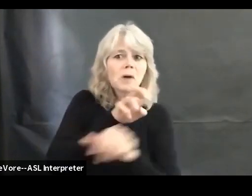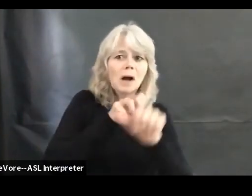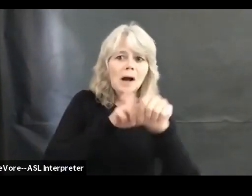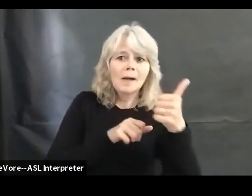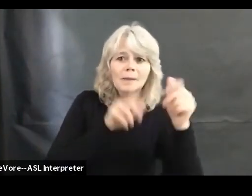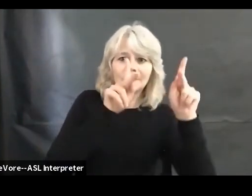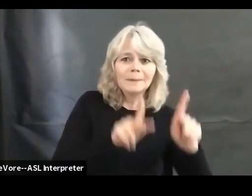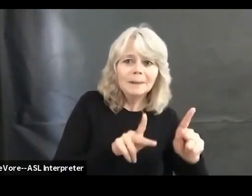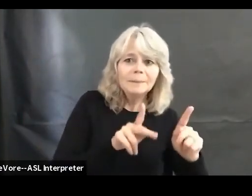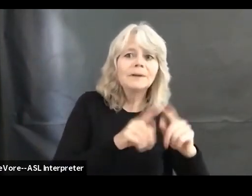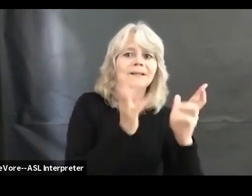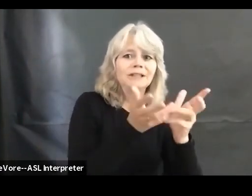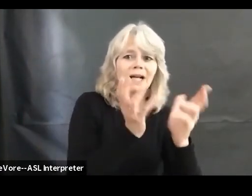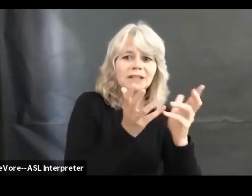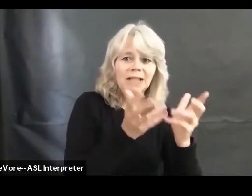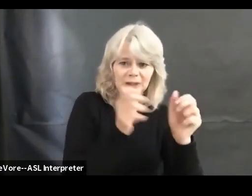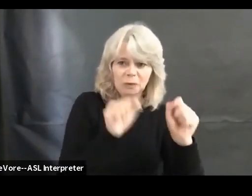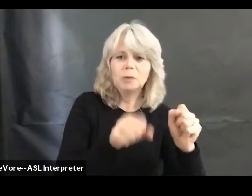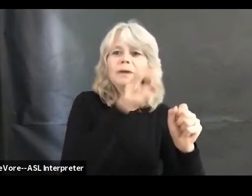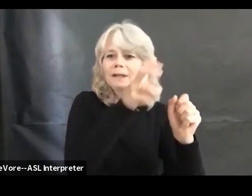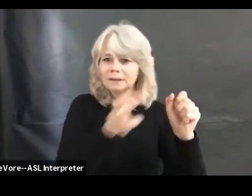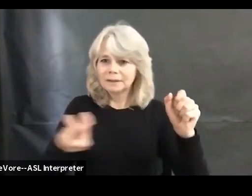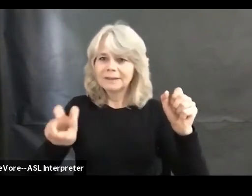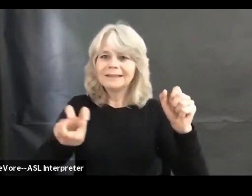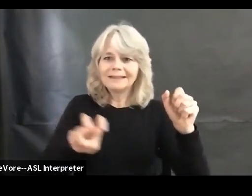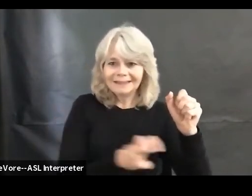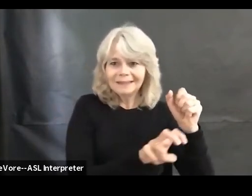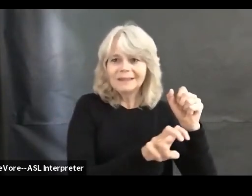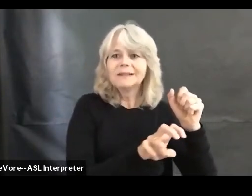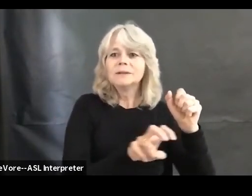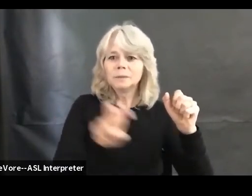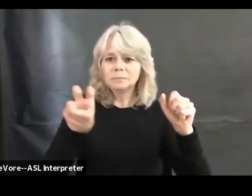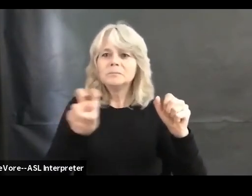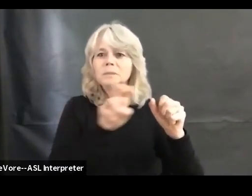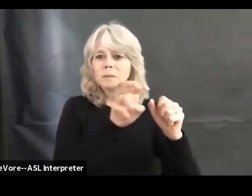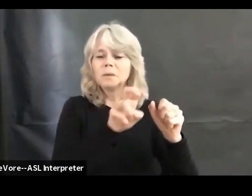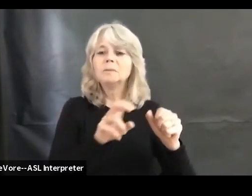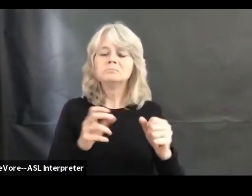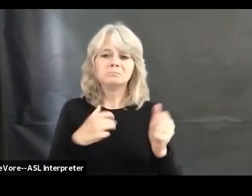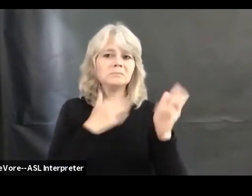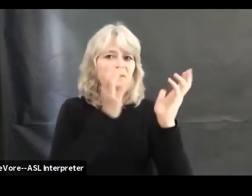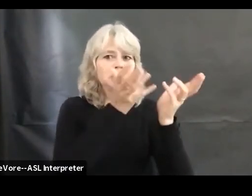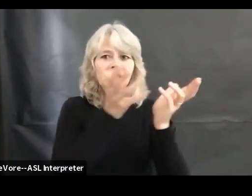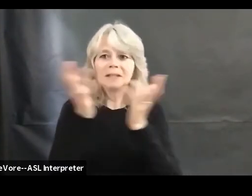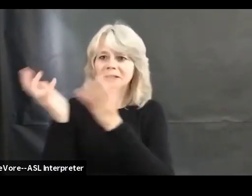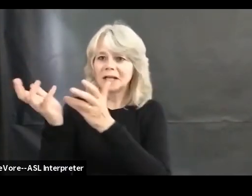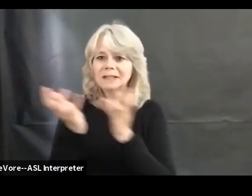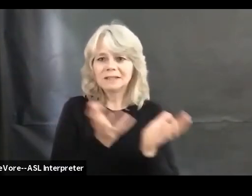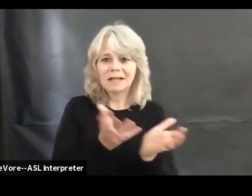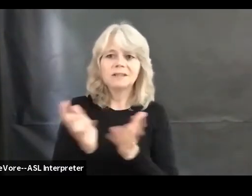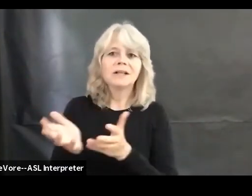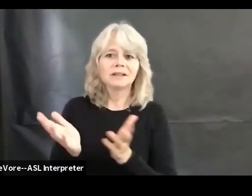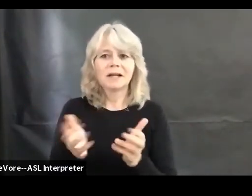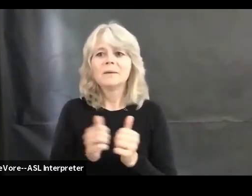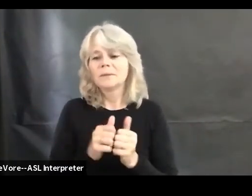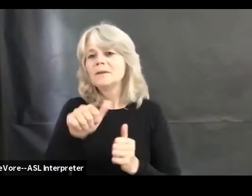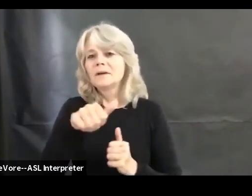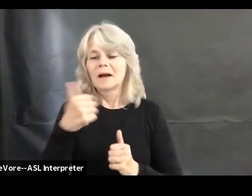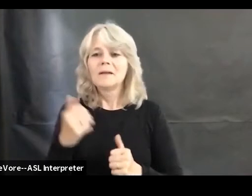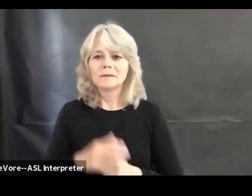You can always do that. You can leave the small room and go back, and people don't need to get upset or offended. You